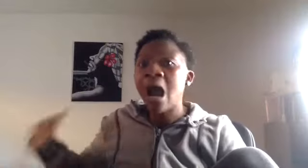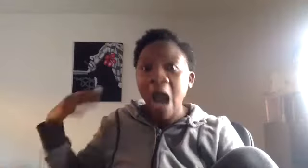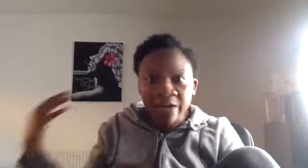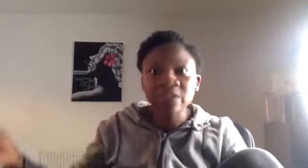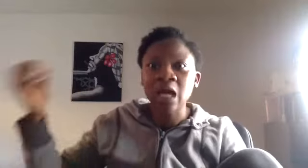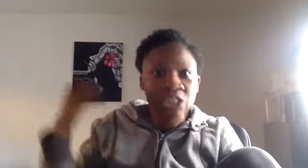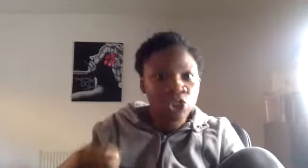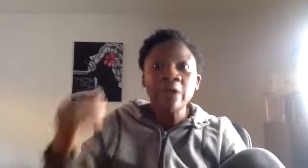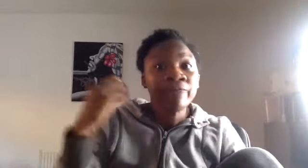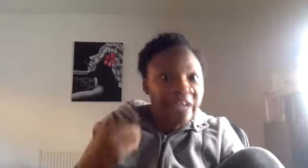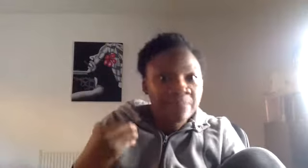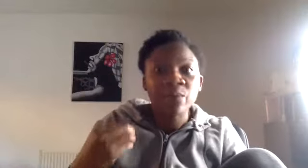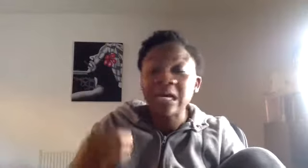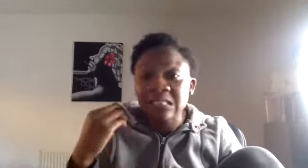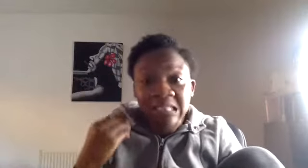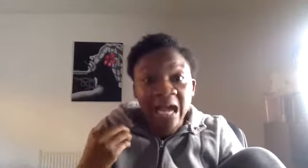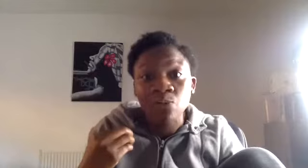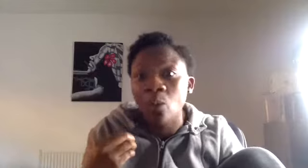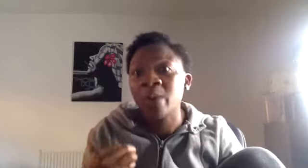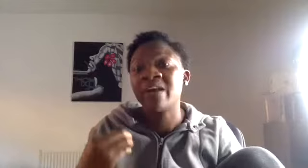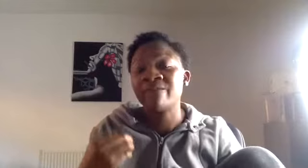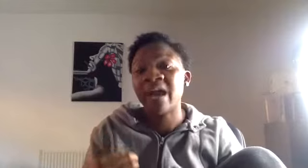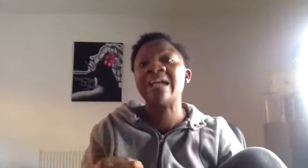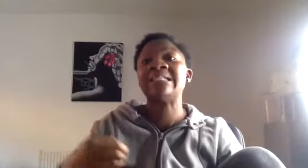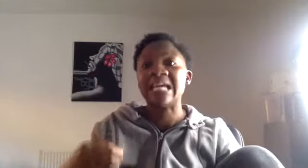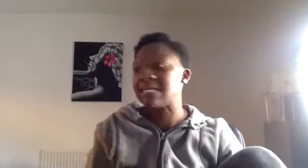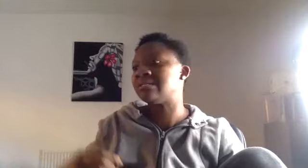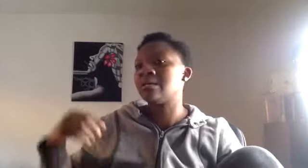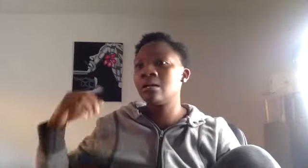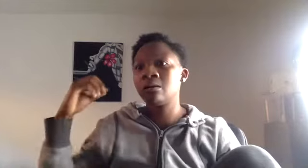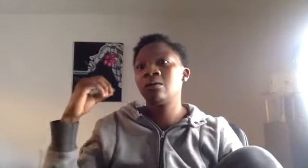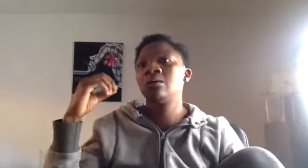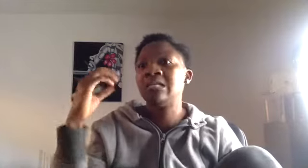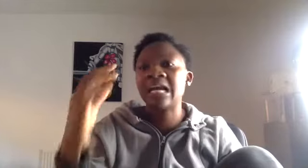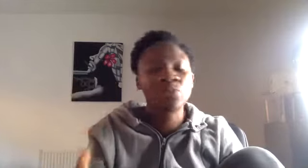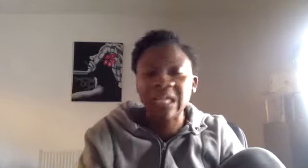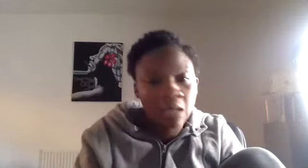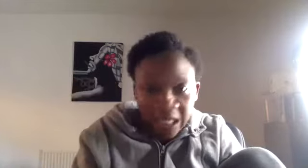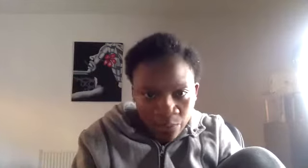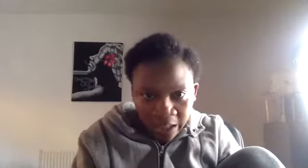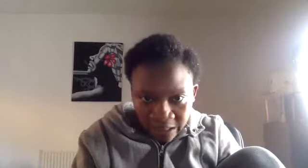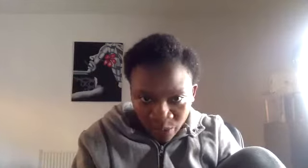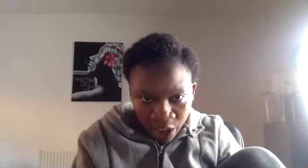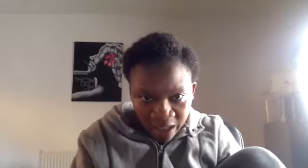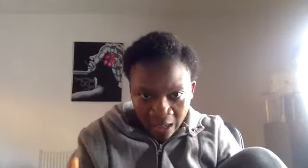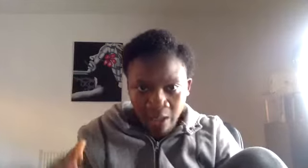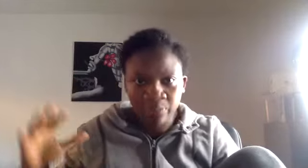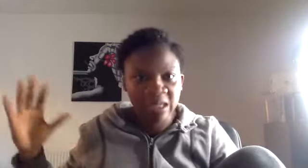Advertise it to feed me. Instead, what we're being fed is, yes, we need our key workers and we know that. But the